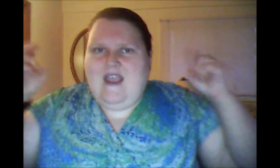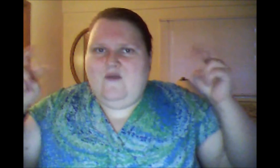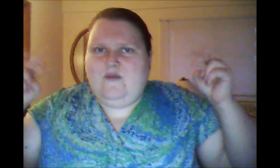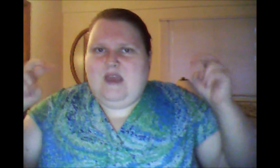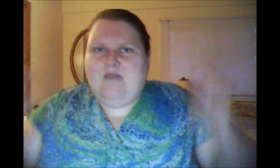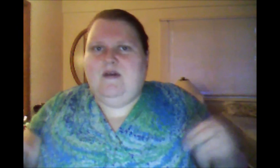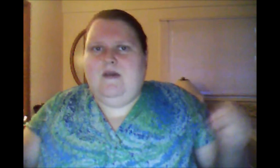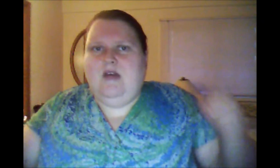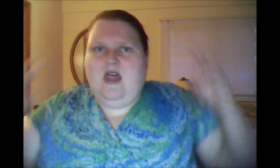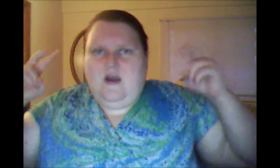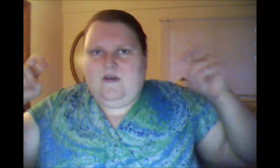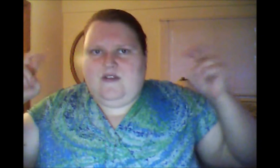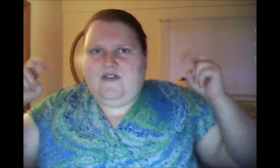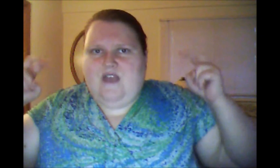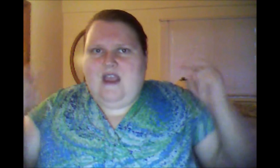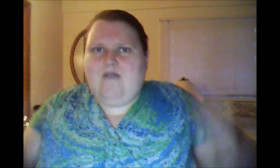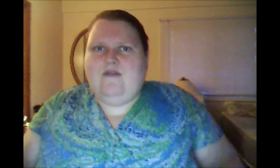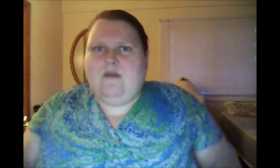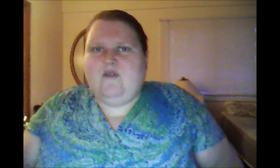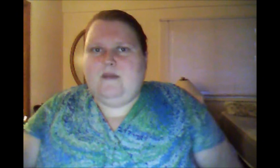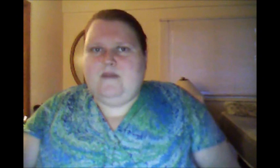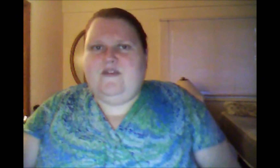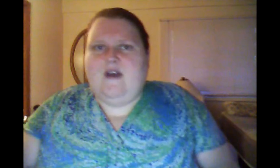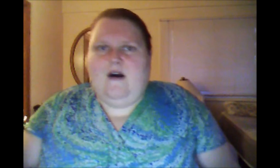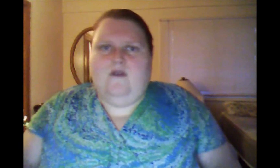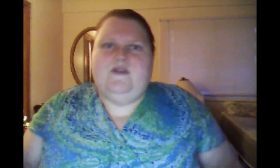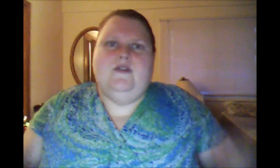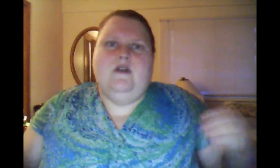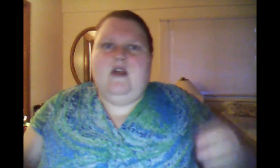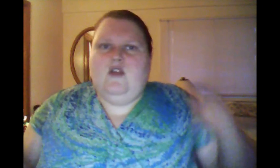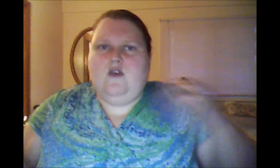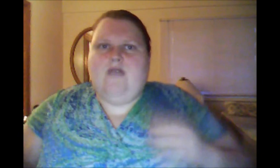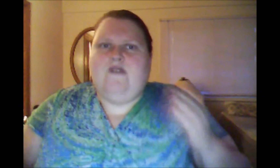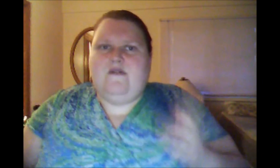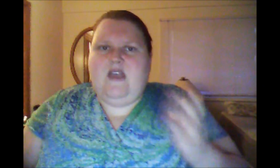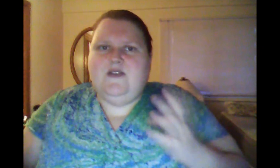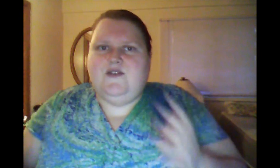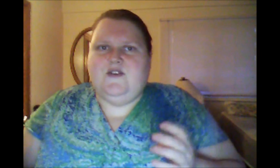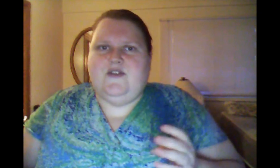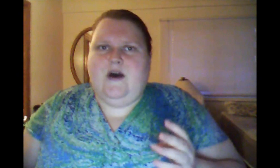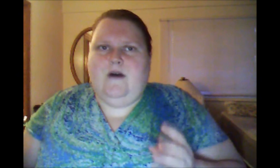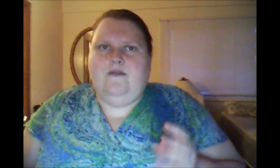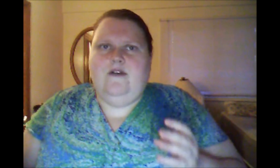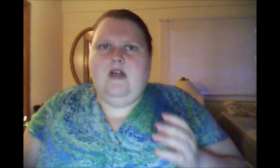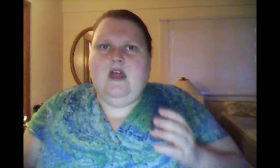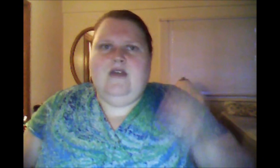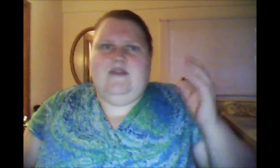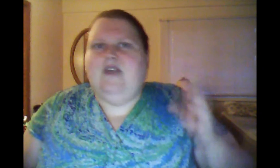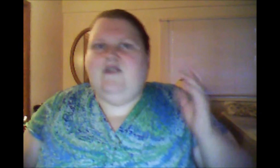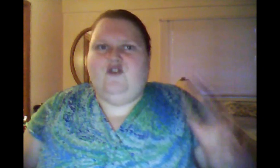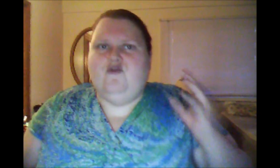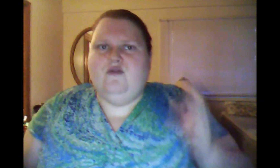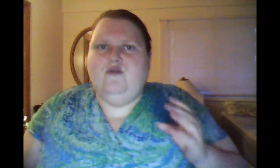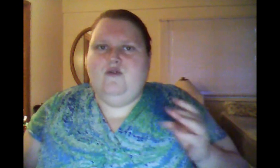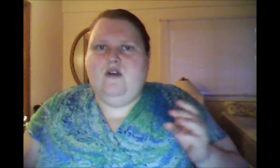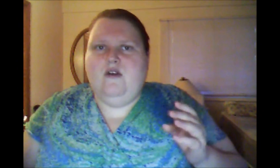people or to save them from themselves. You have to face yourself. That's true belief.